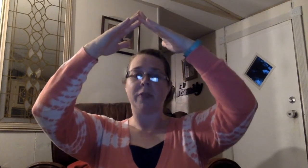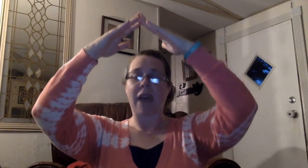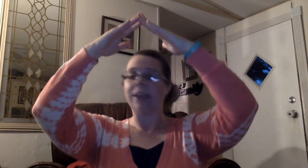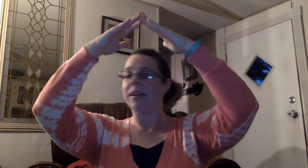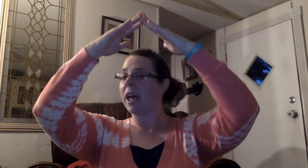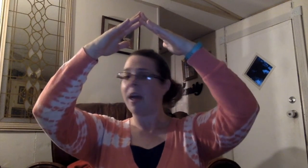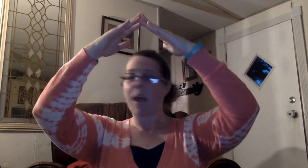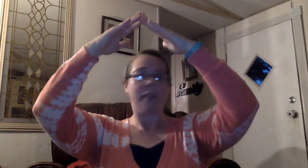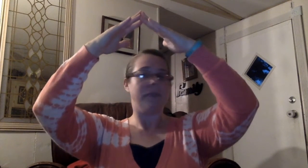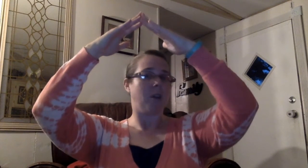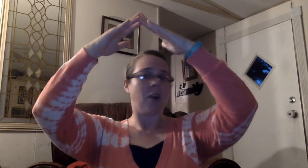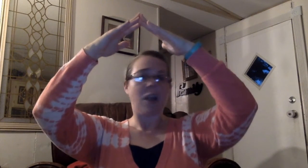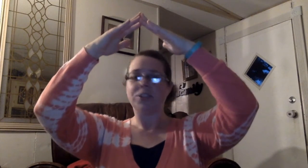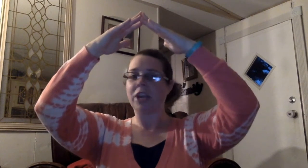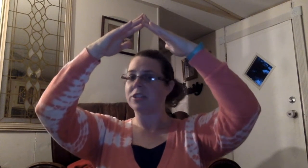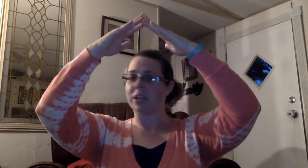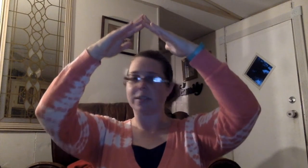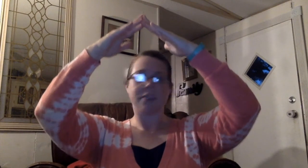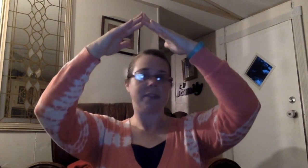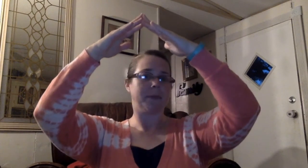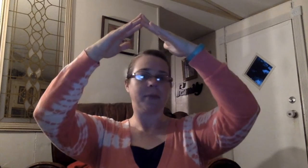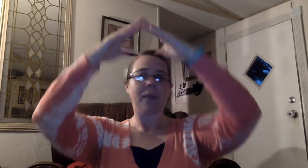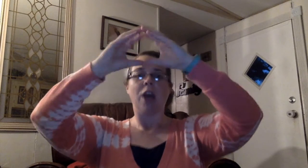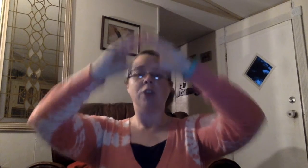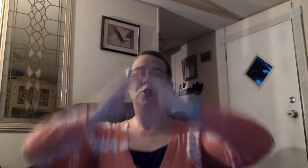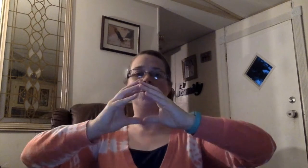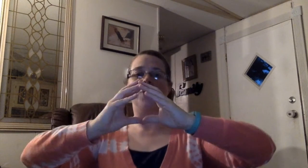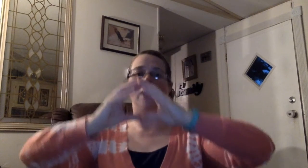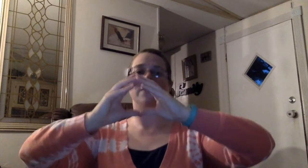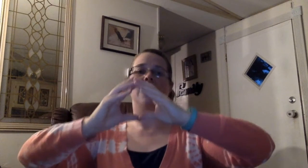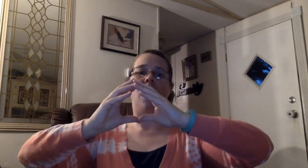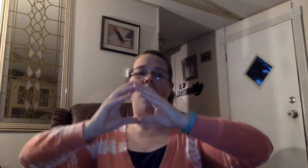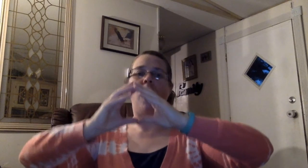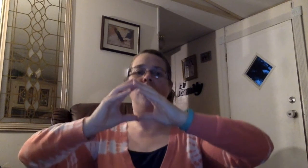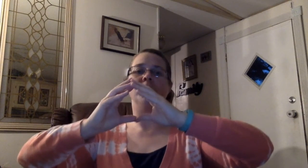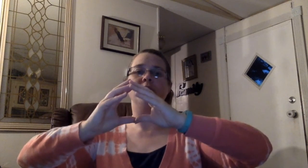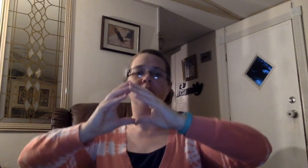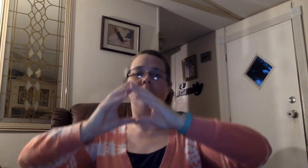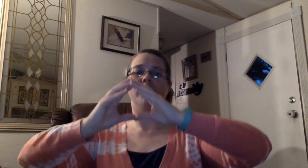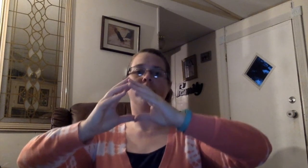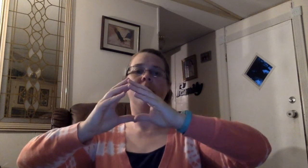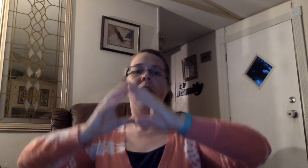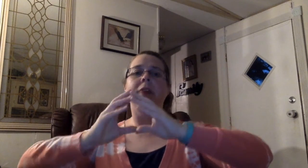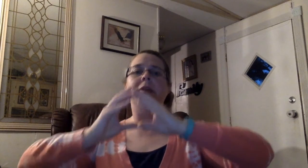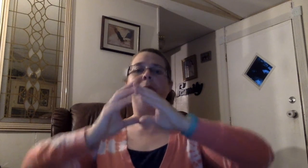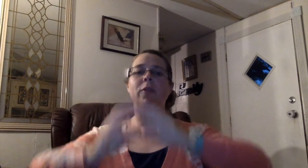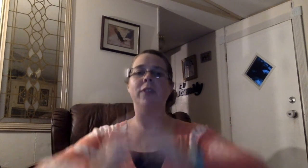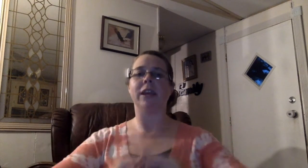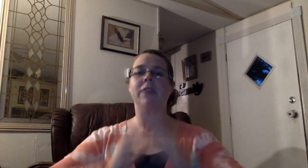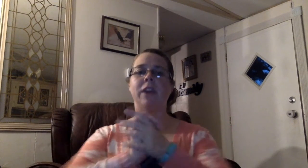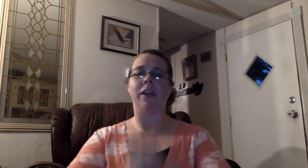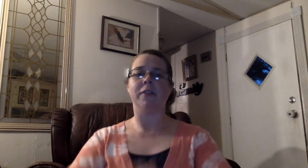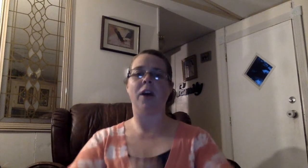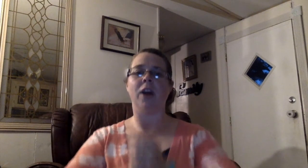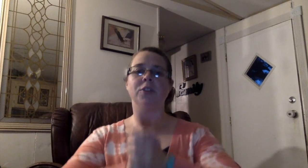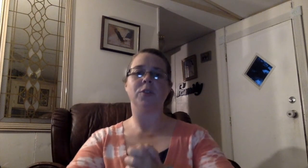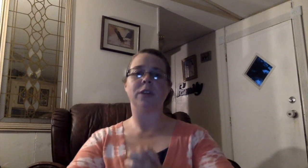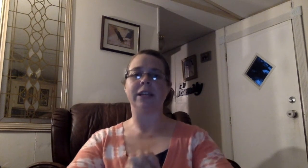that never changes. Neutrons are neutral, they both live in the nucleus,